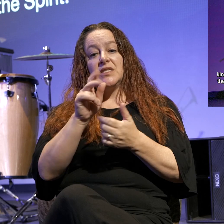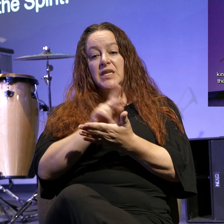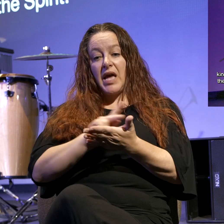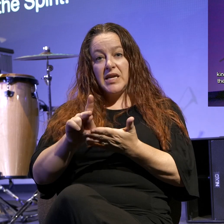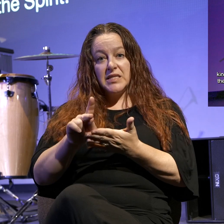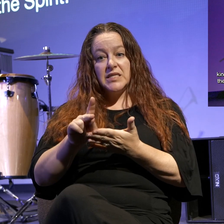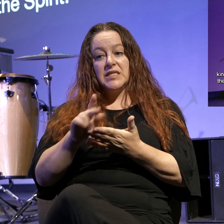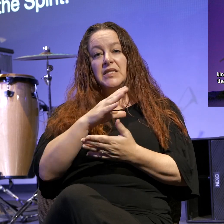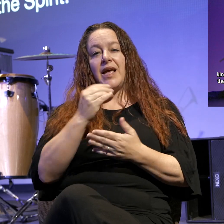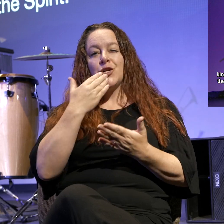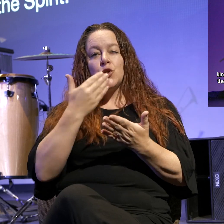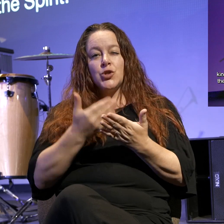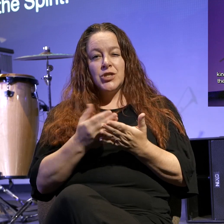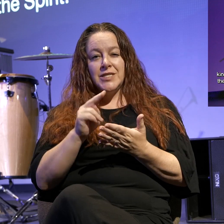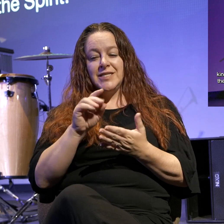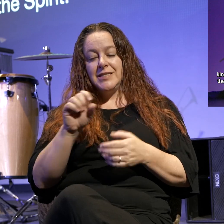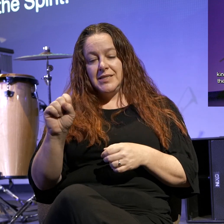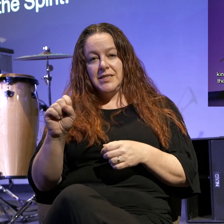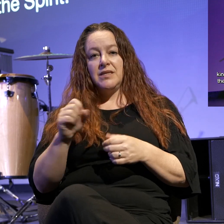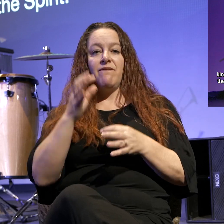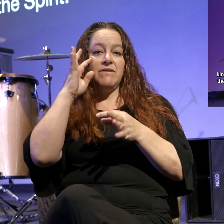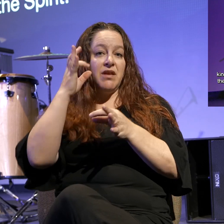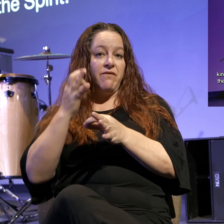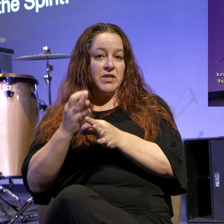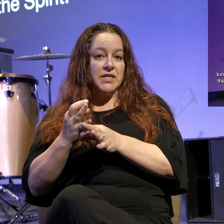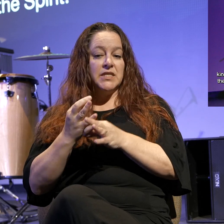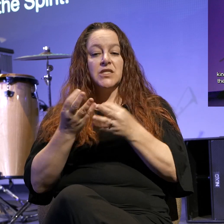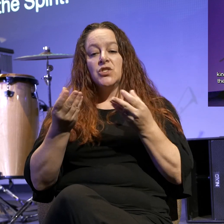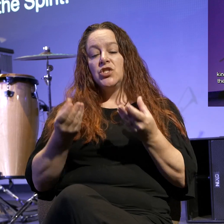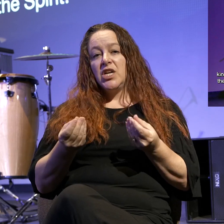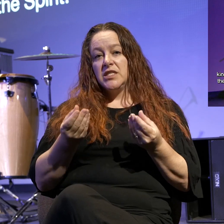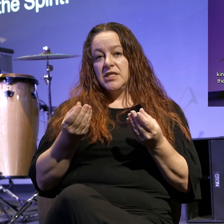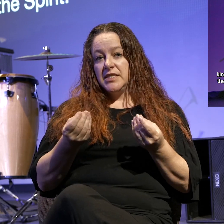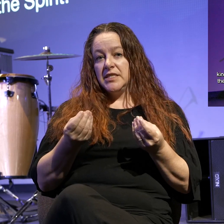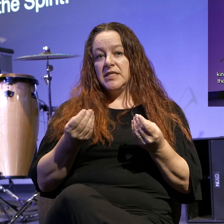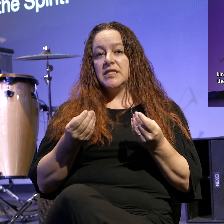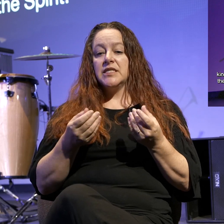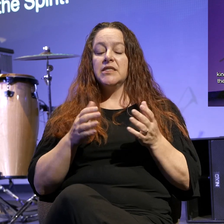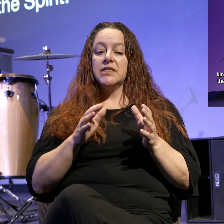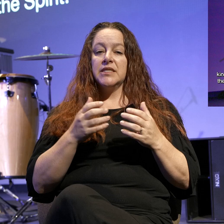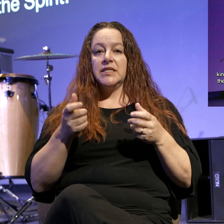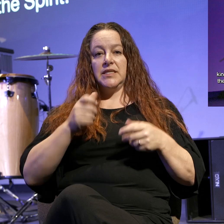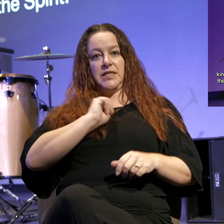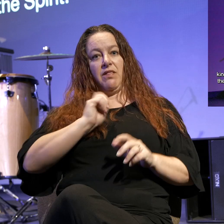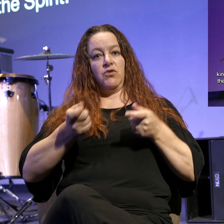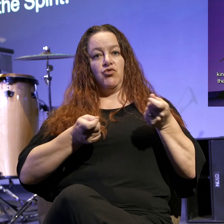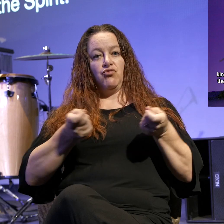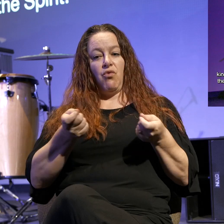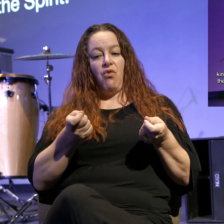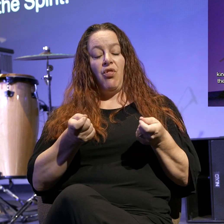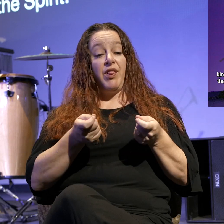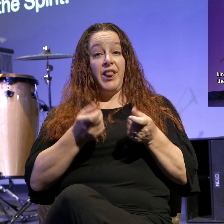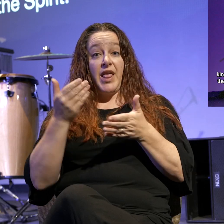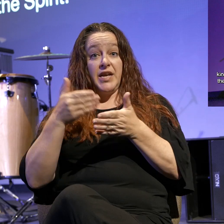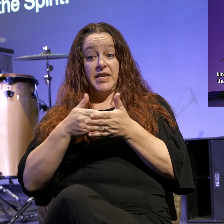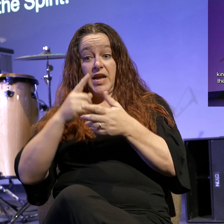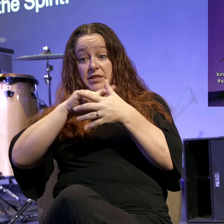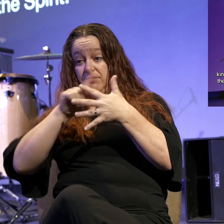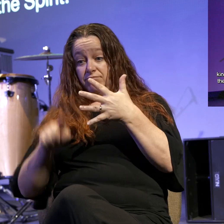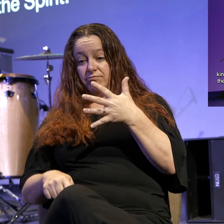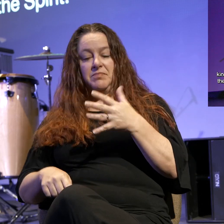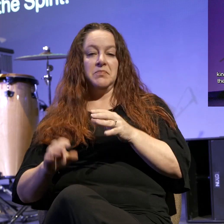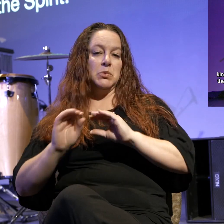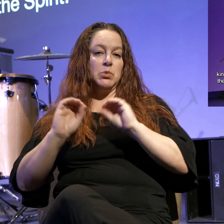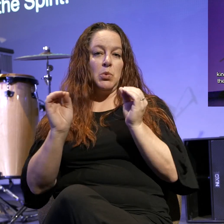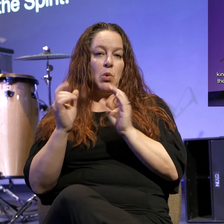kindness, and goodness, faithfulness, gentleness, self-control. Against such things